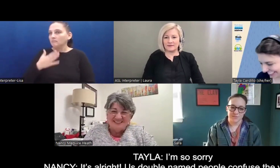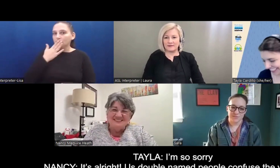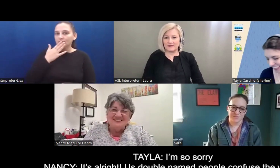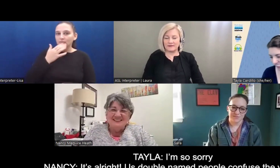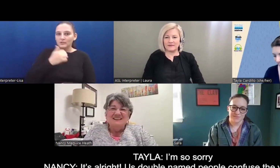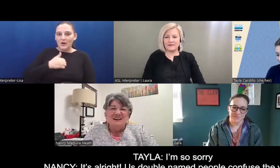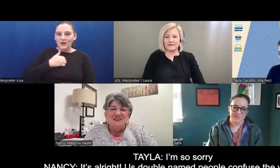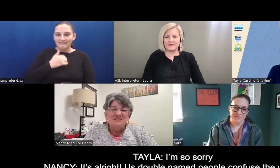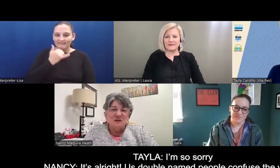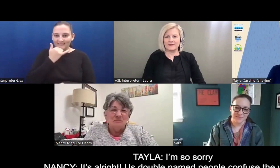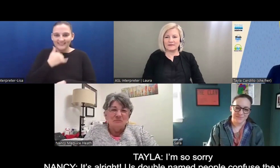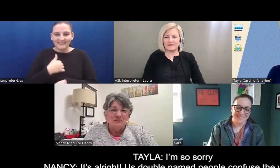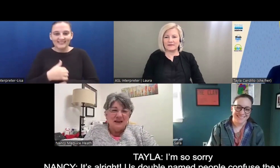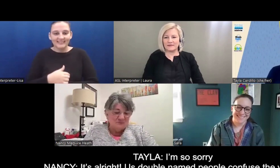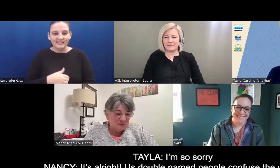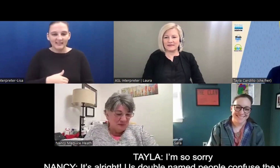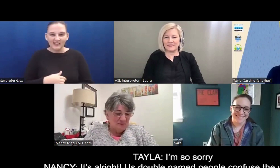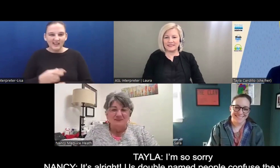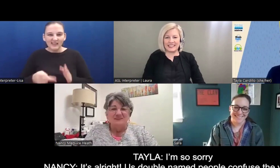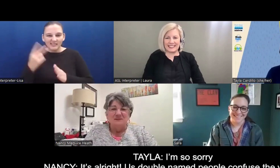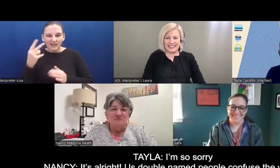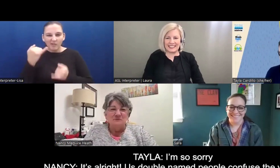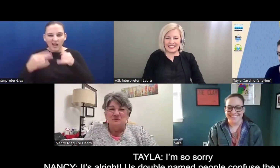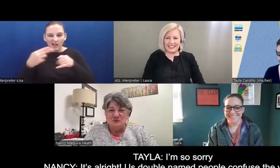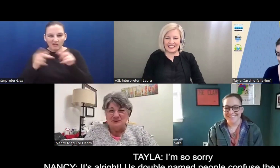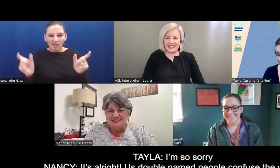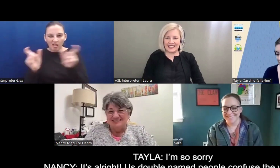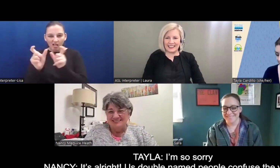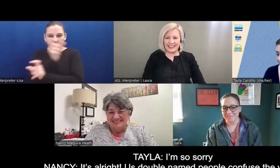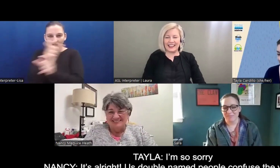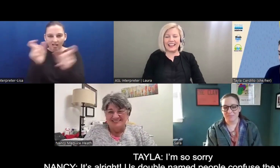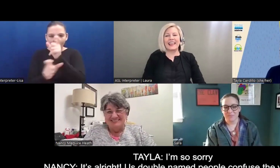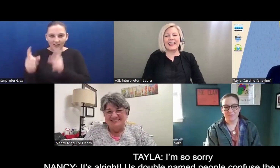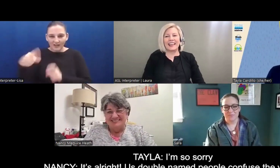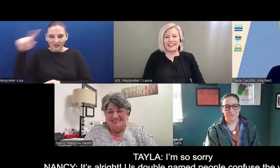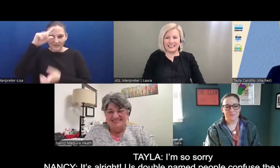All right. Us double-named people confuse the world.